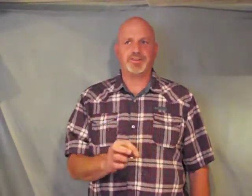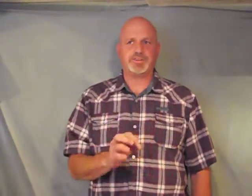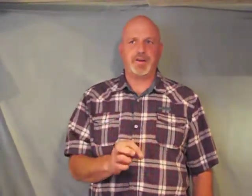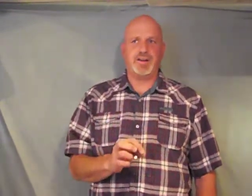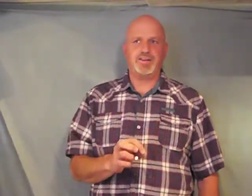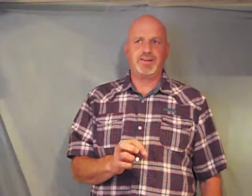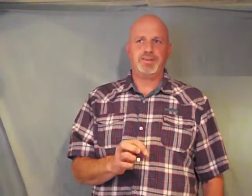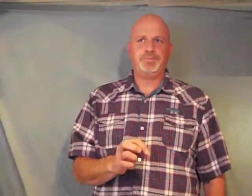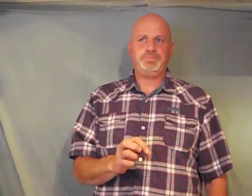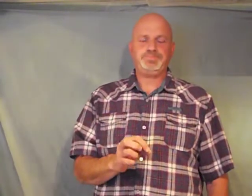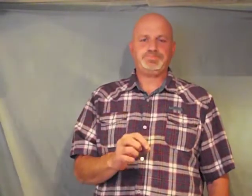spirit